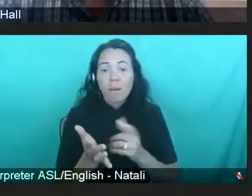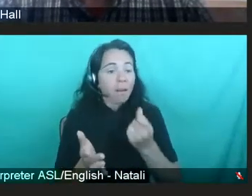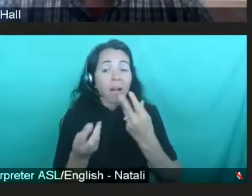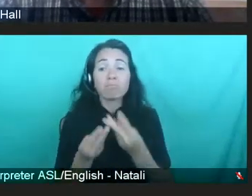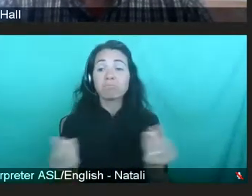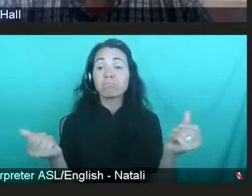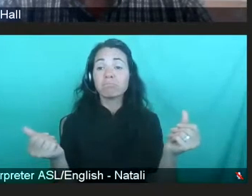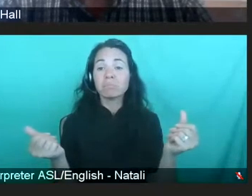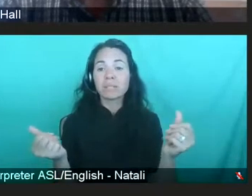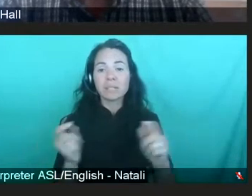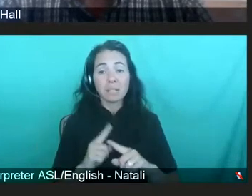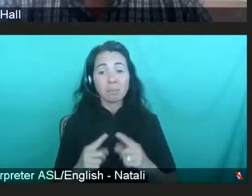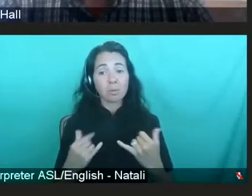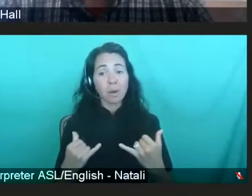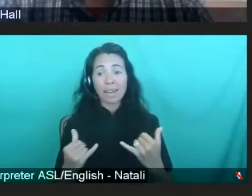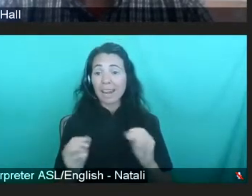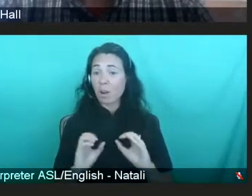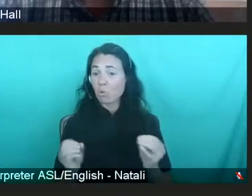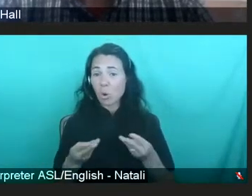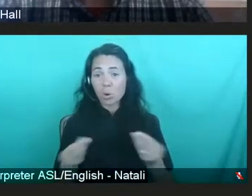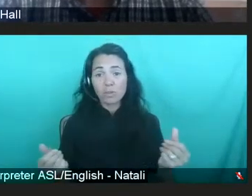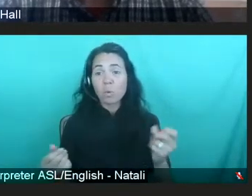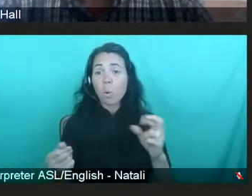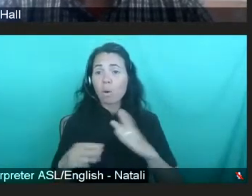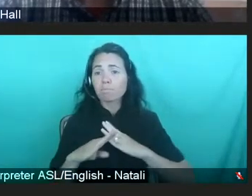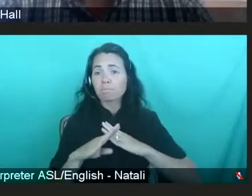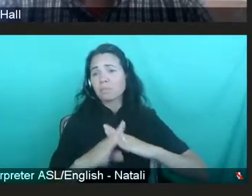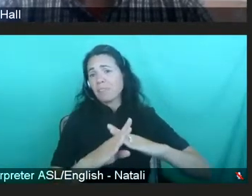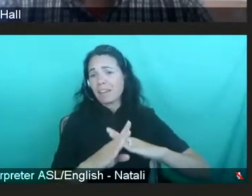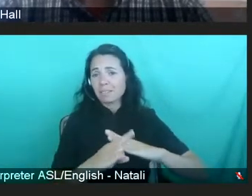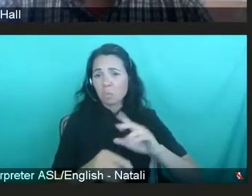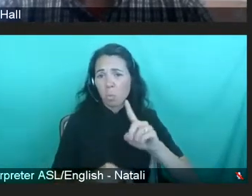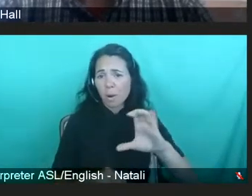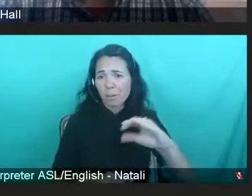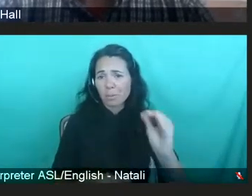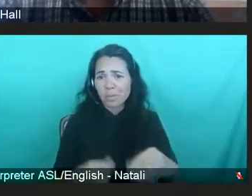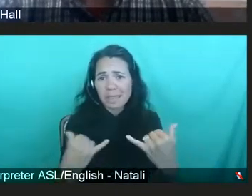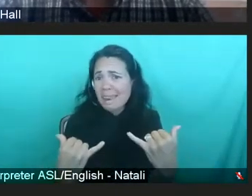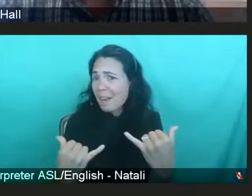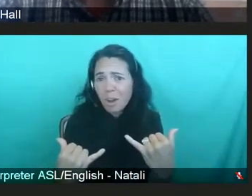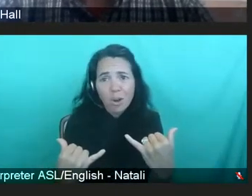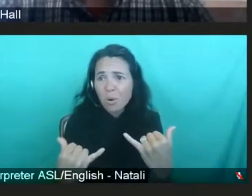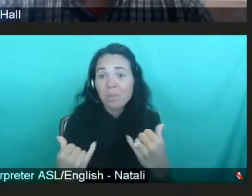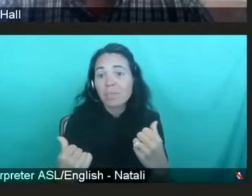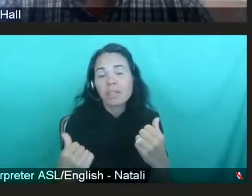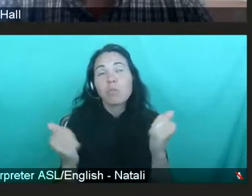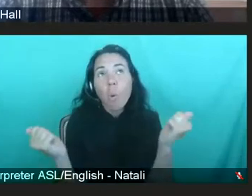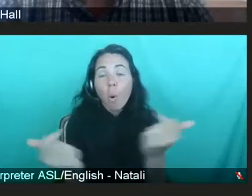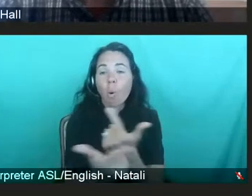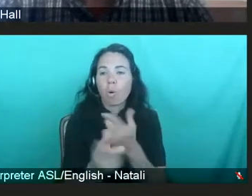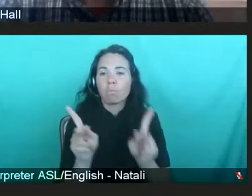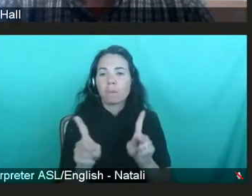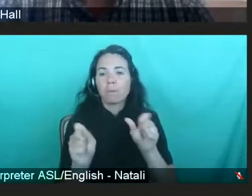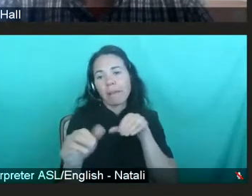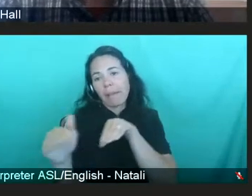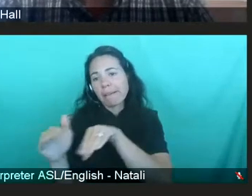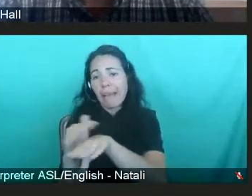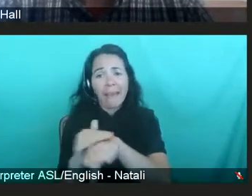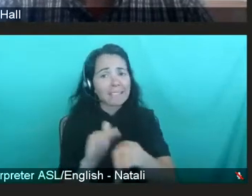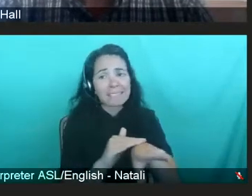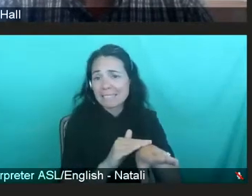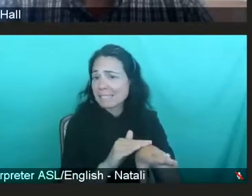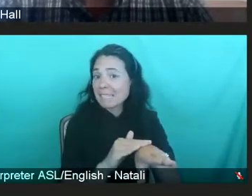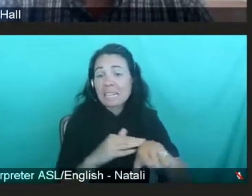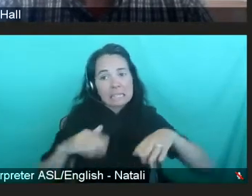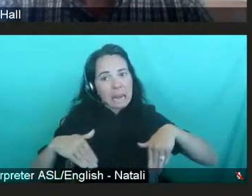or a way of preventing HIV completely at this point that is widely accessible, and we're still on that cusp of